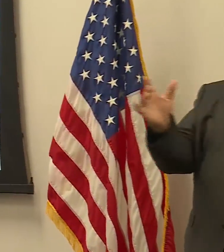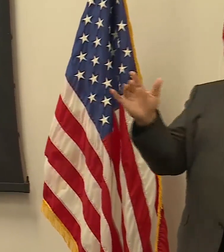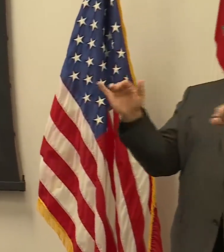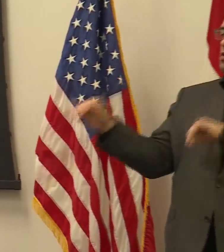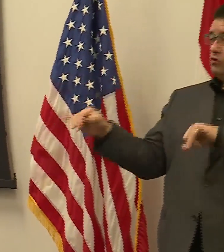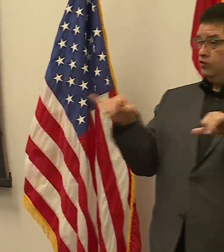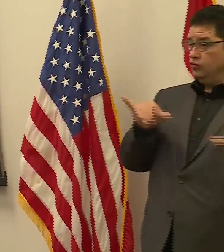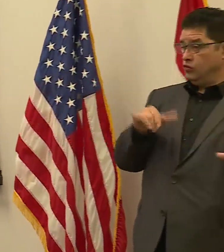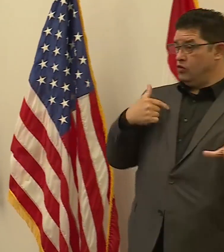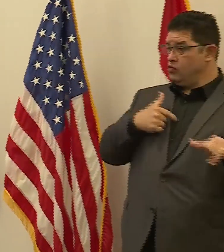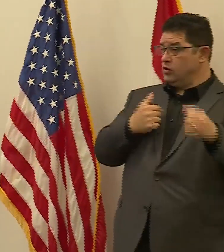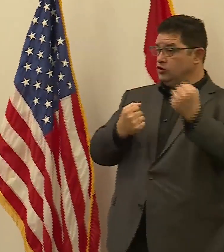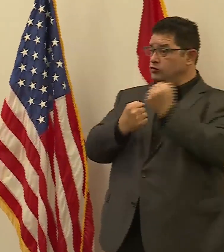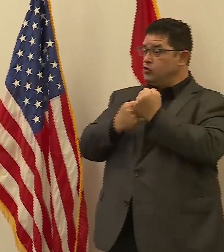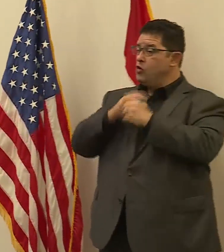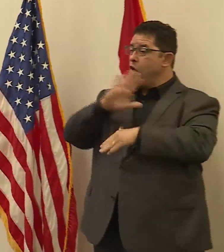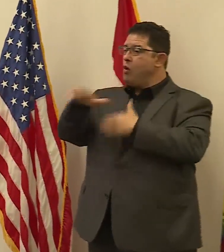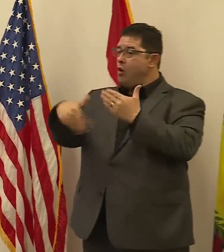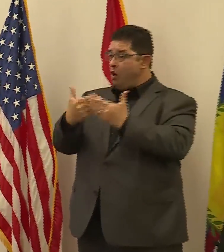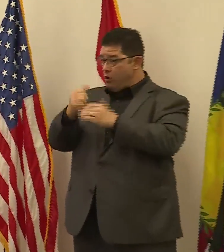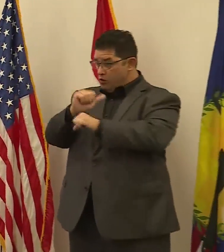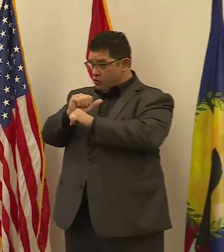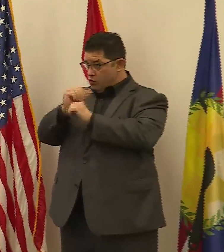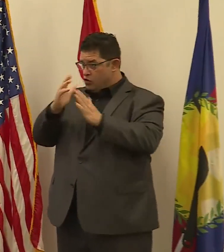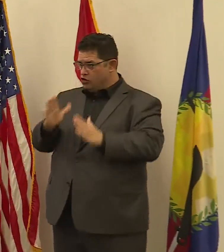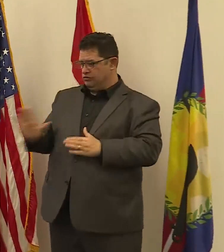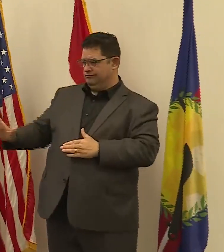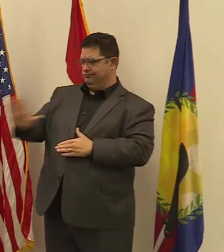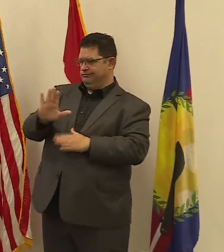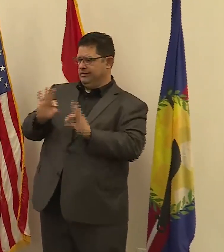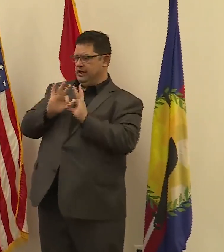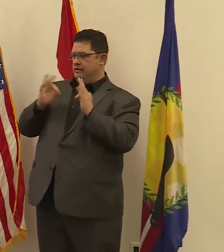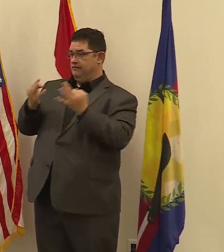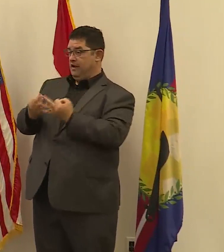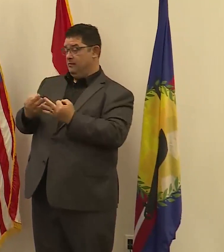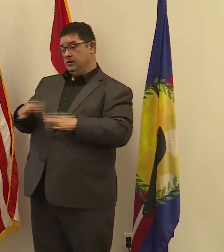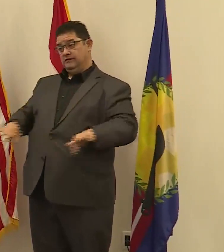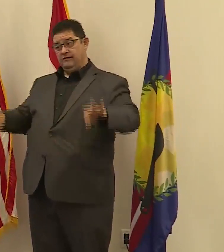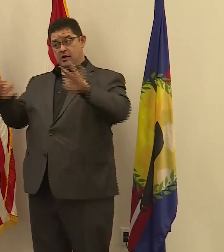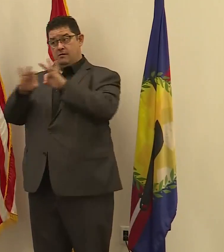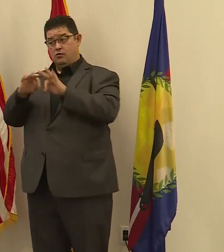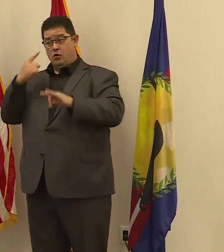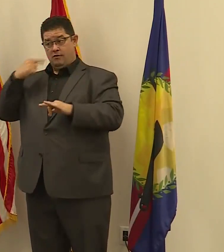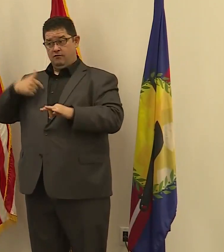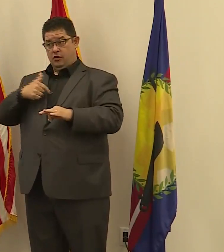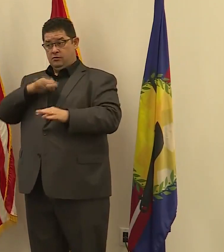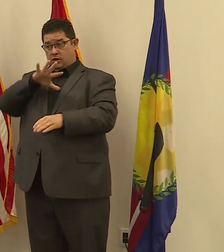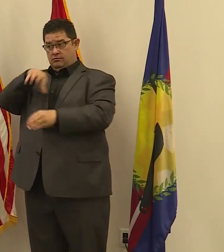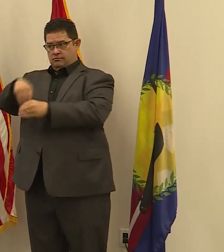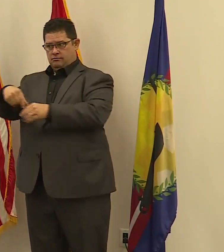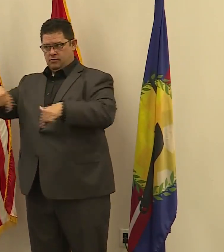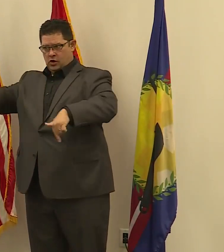support all workers and their families. And it's very important for us to be a part of this